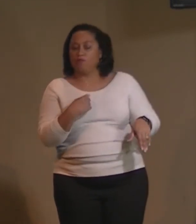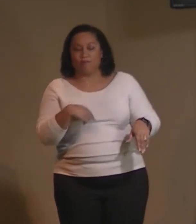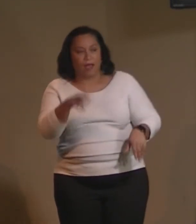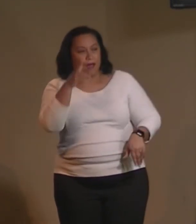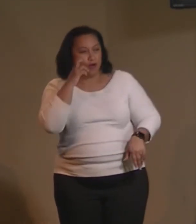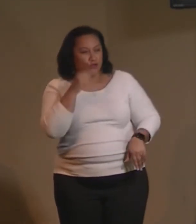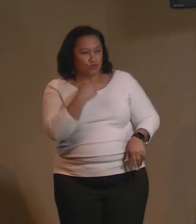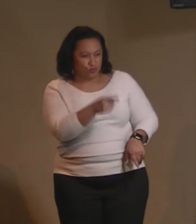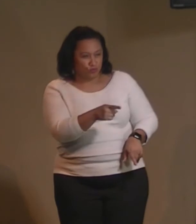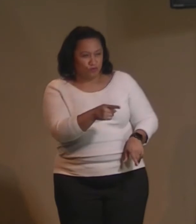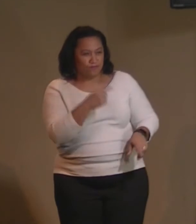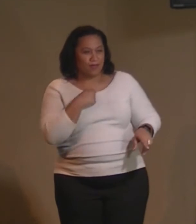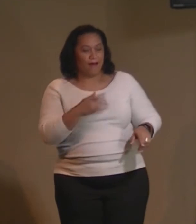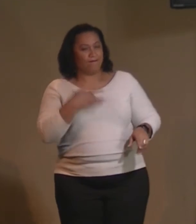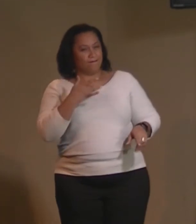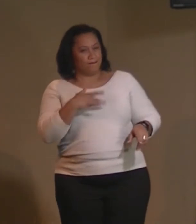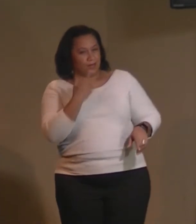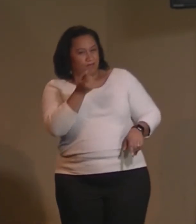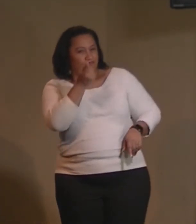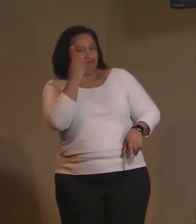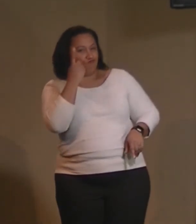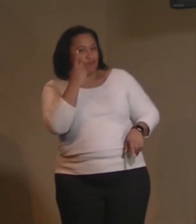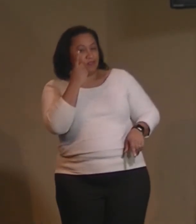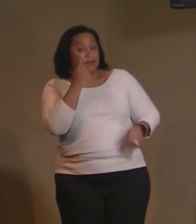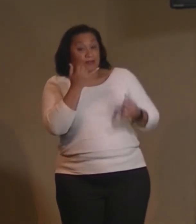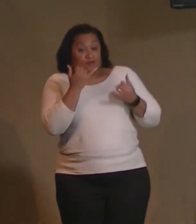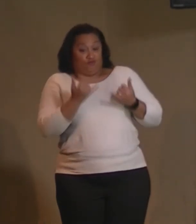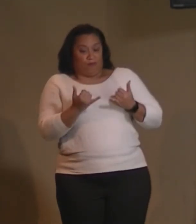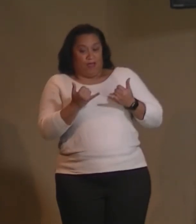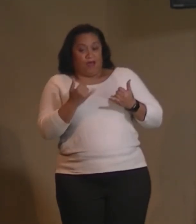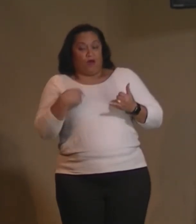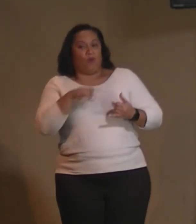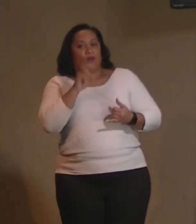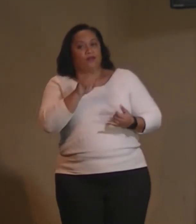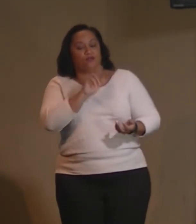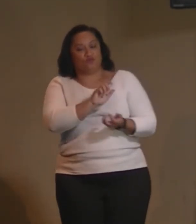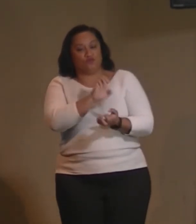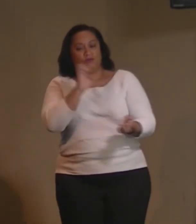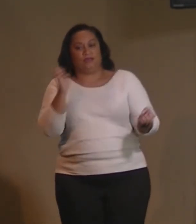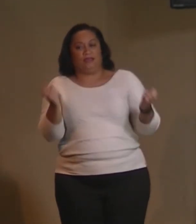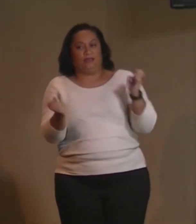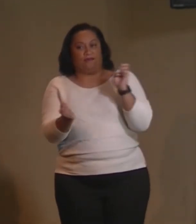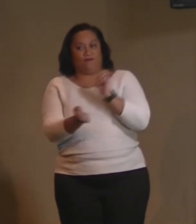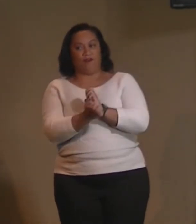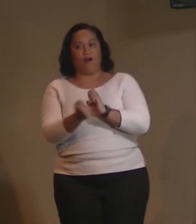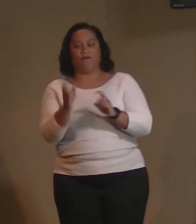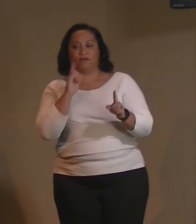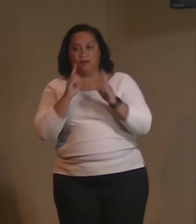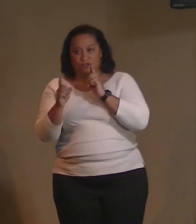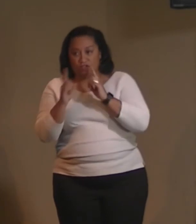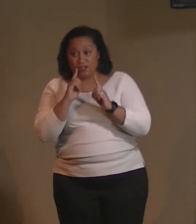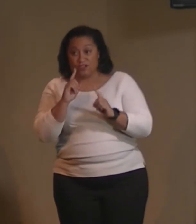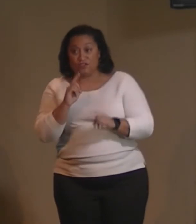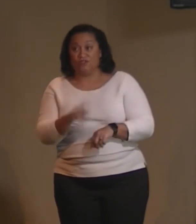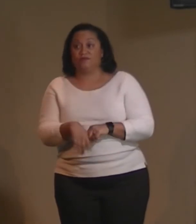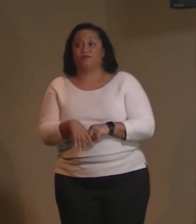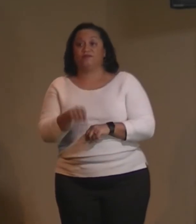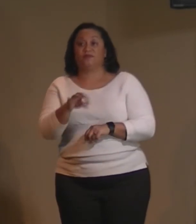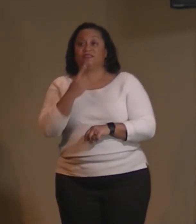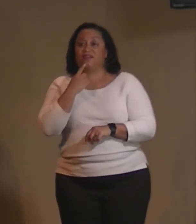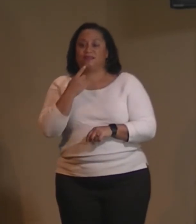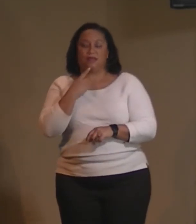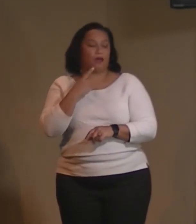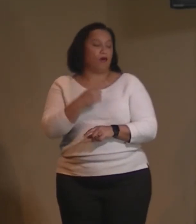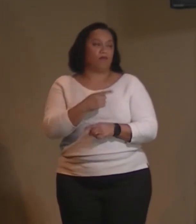Now let's evolve the conversation. Because if I say, same old, same old, same old, another day,